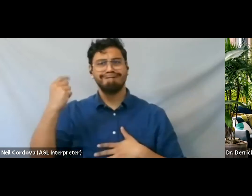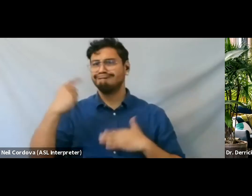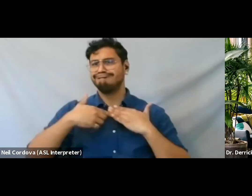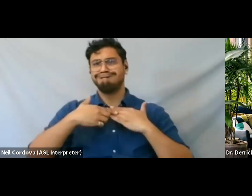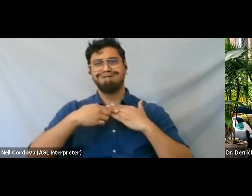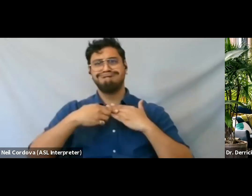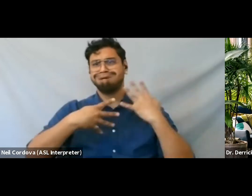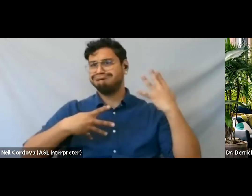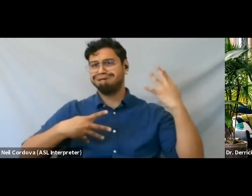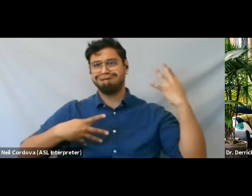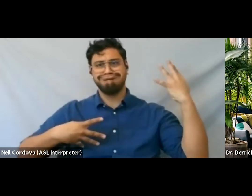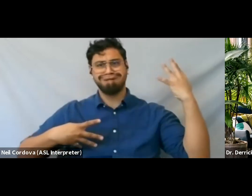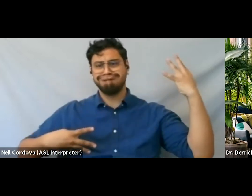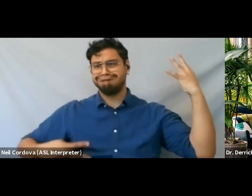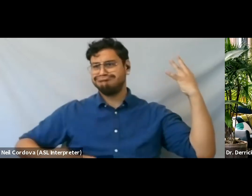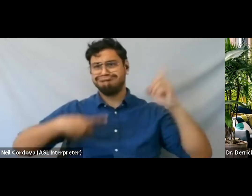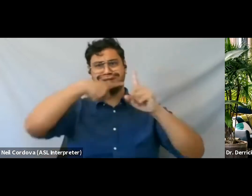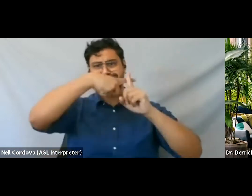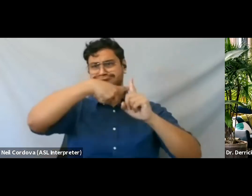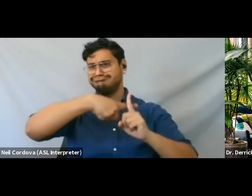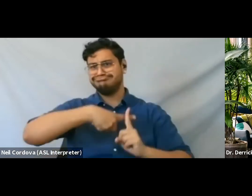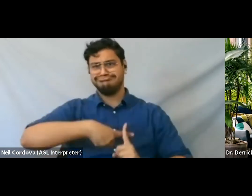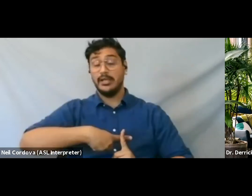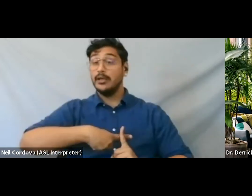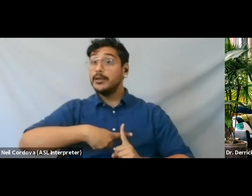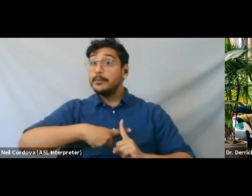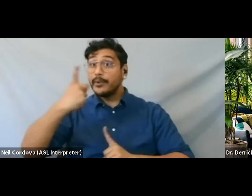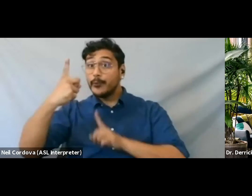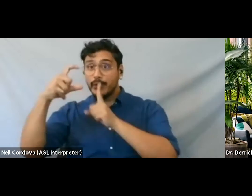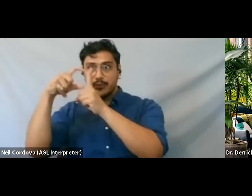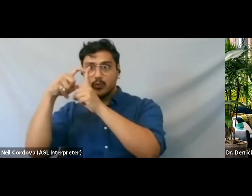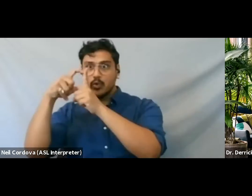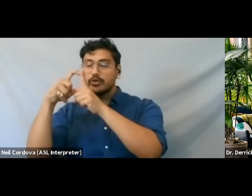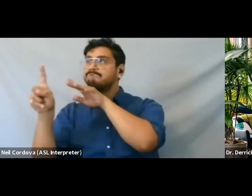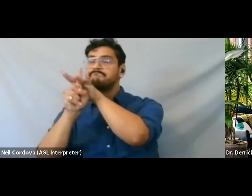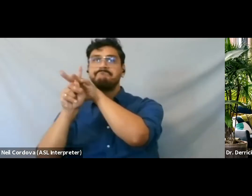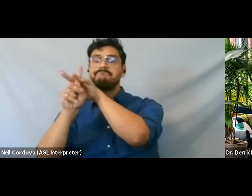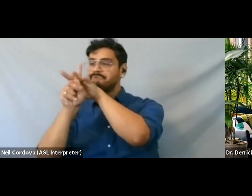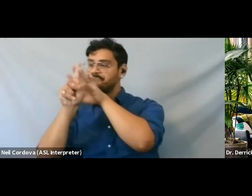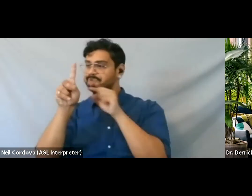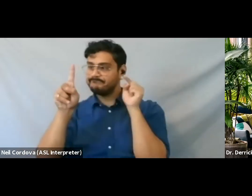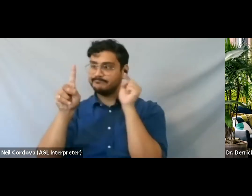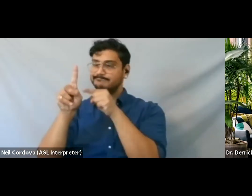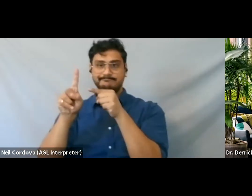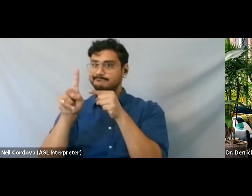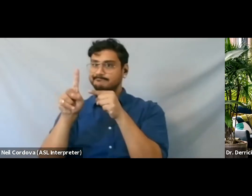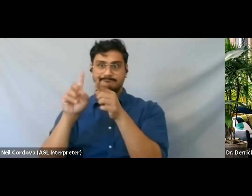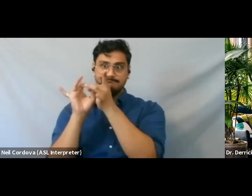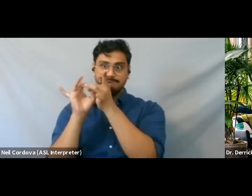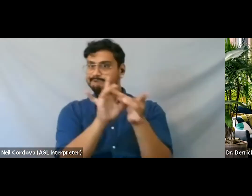But the word that continues to resonate in capturing the essence of Rhiannon is